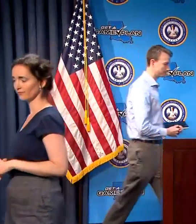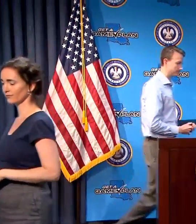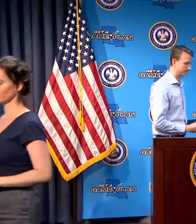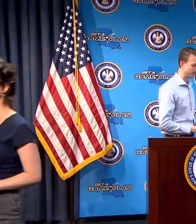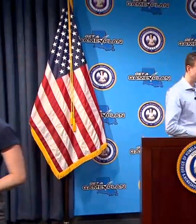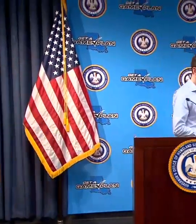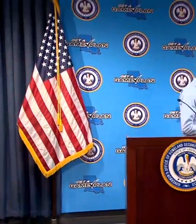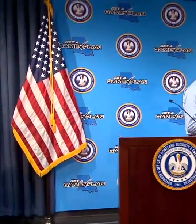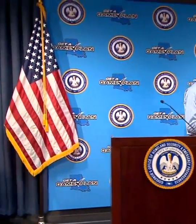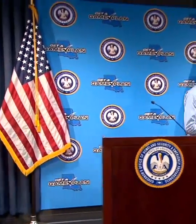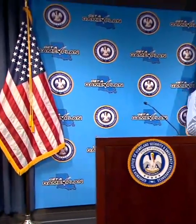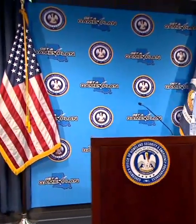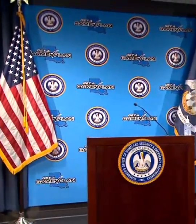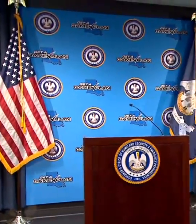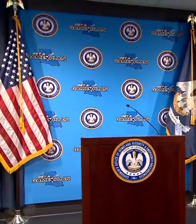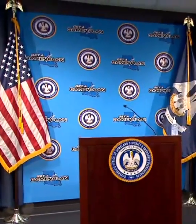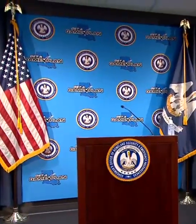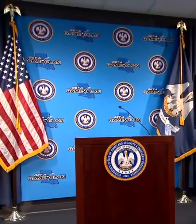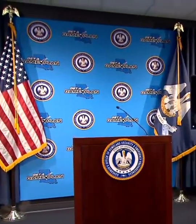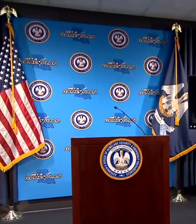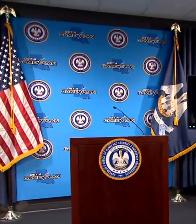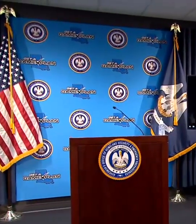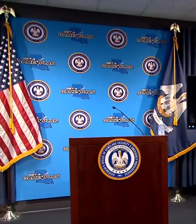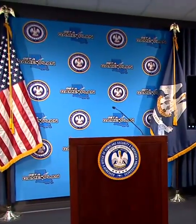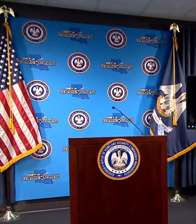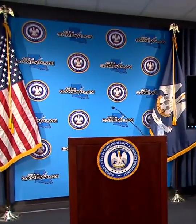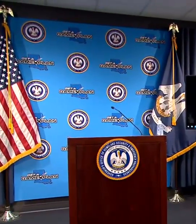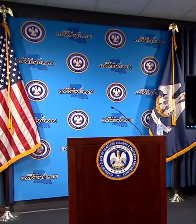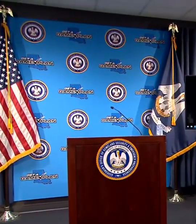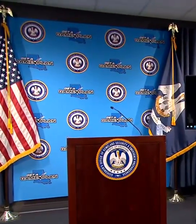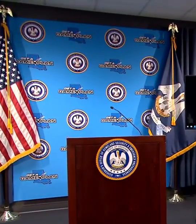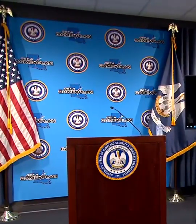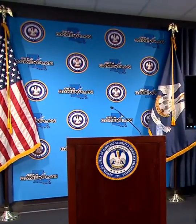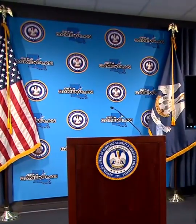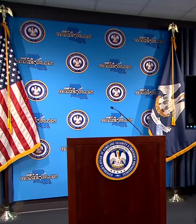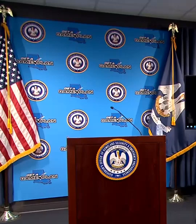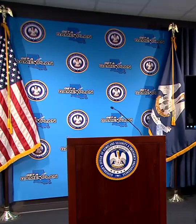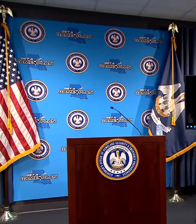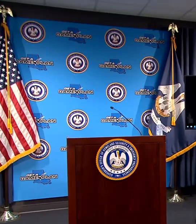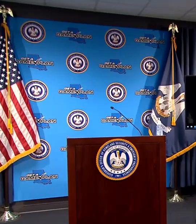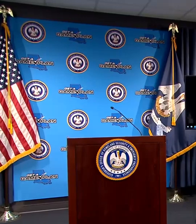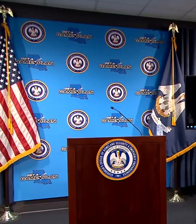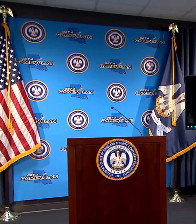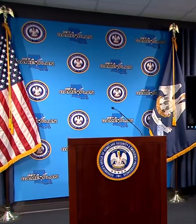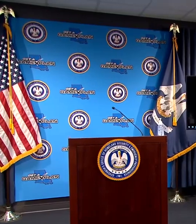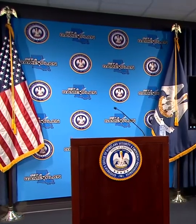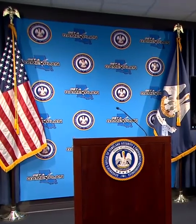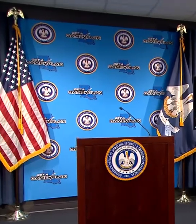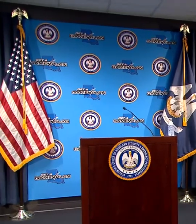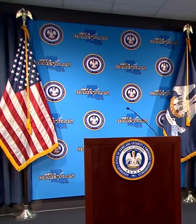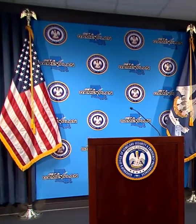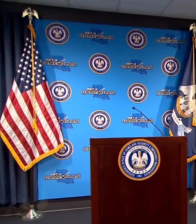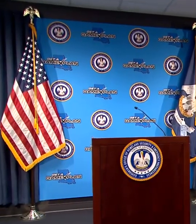and that concludes Governor John Bell from the Governor's Office of Homeland Security and Emergency Preparedness